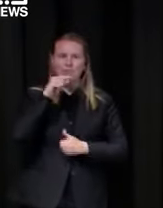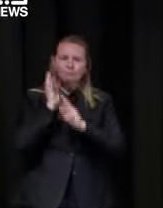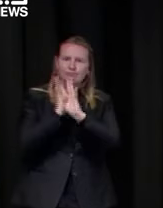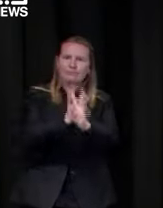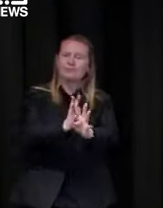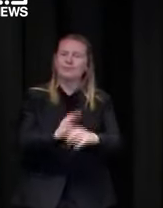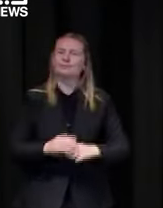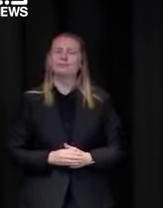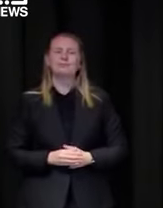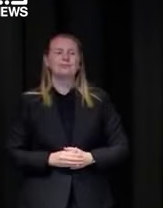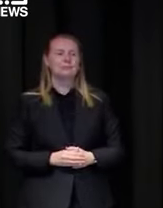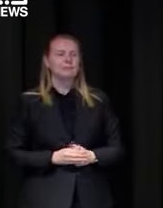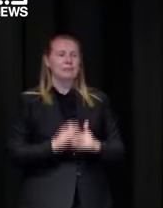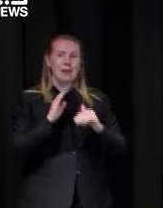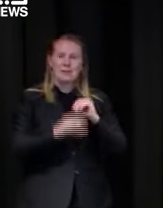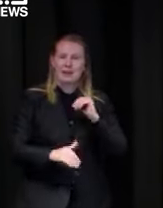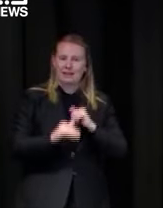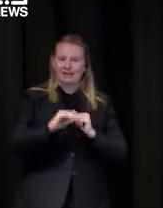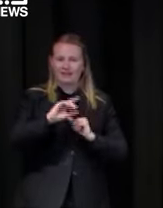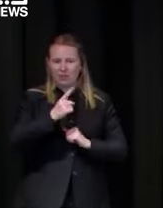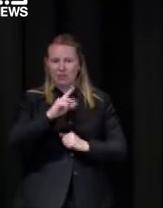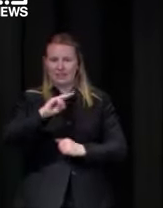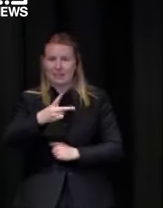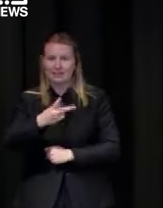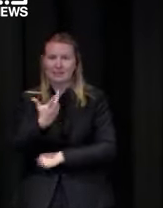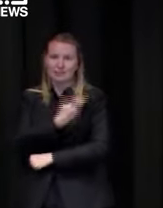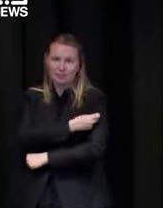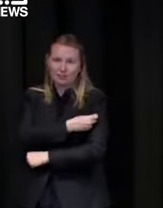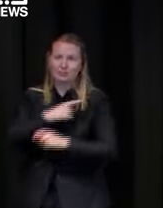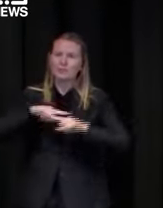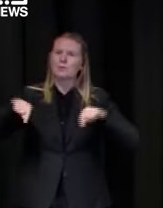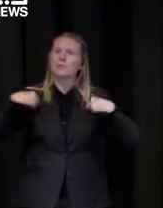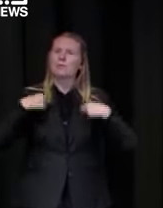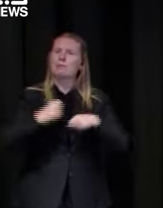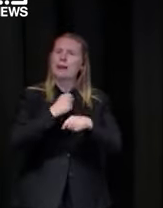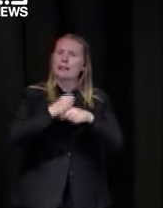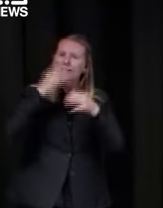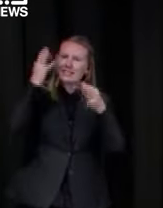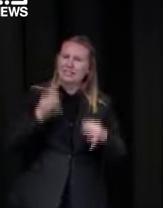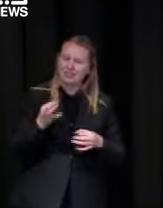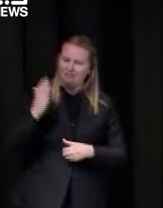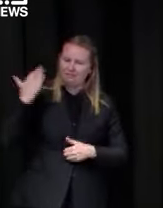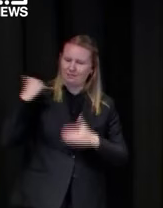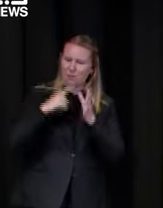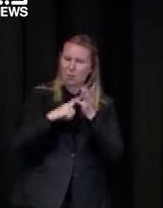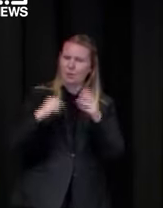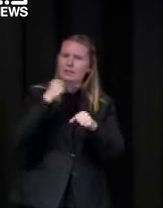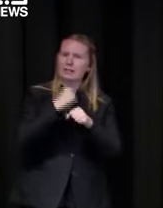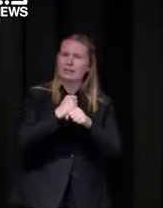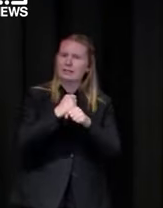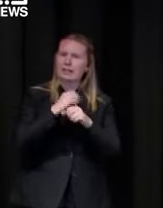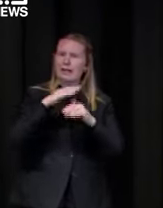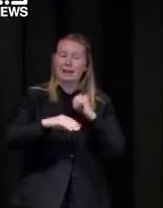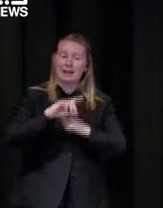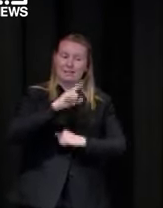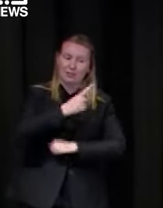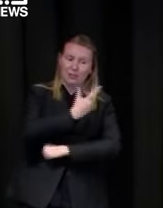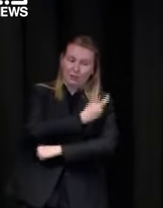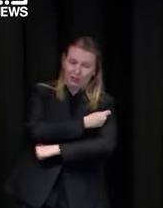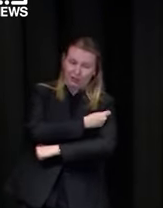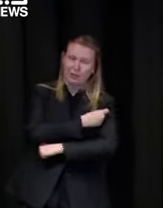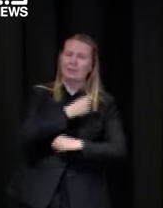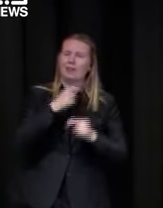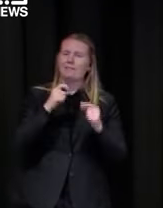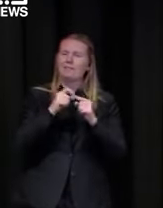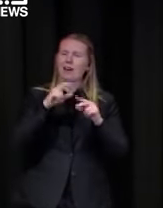second dose allocation pieces um so we made a conscious decision which we talked about at the at the end of august which was to lengthen that gap on pfizer from three to six